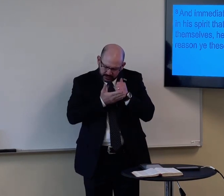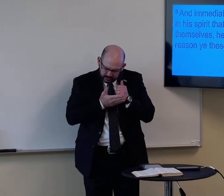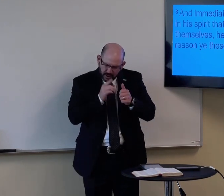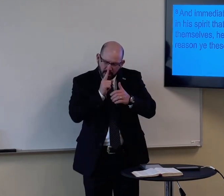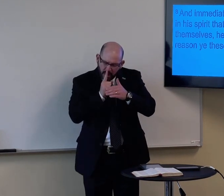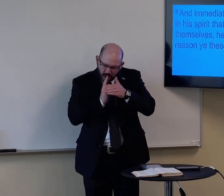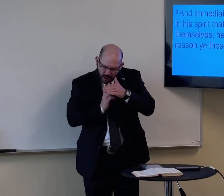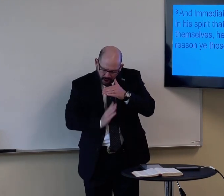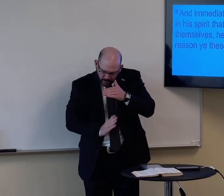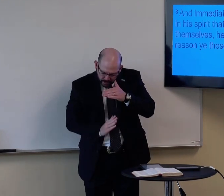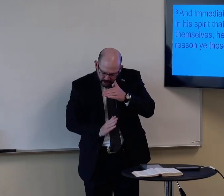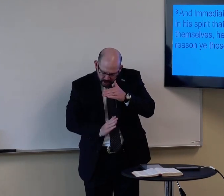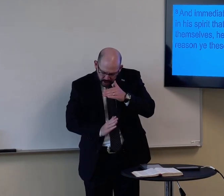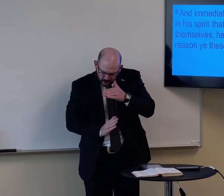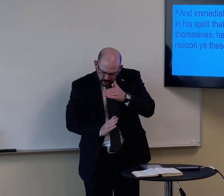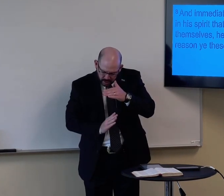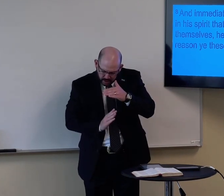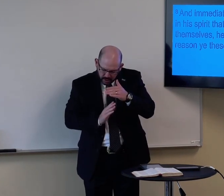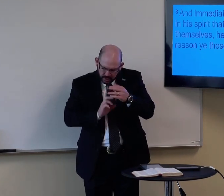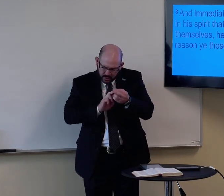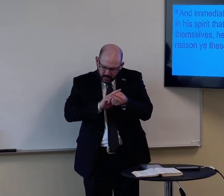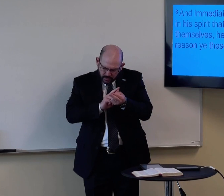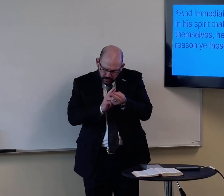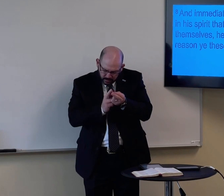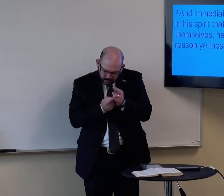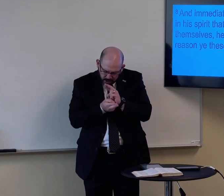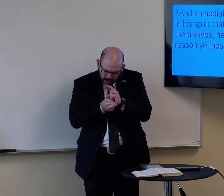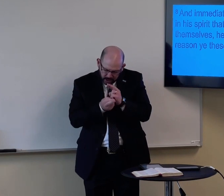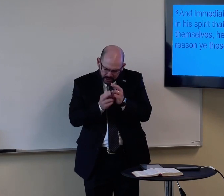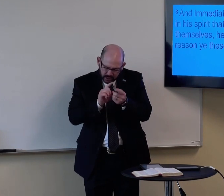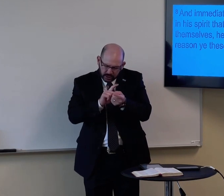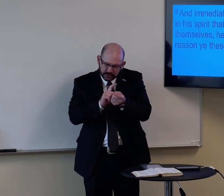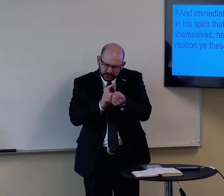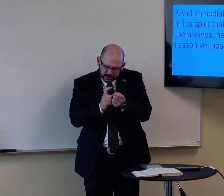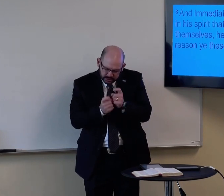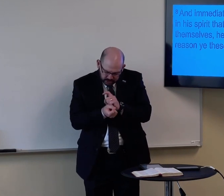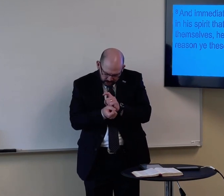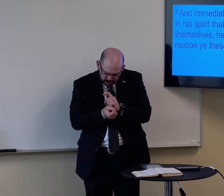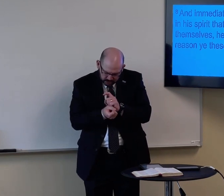Please help me. Please help me to humble myself, to repent, to change,